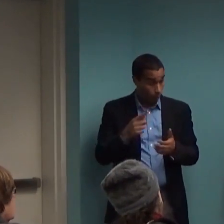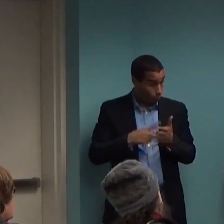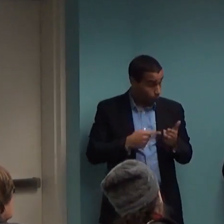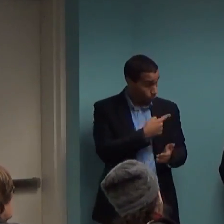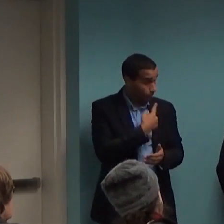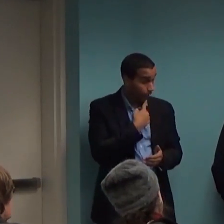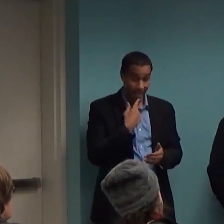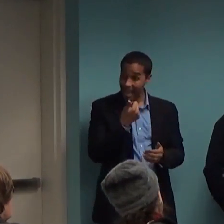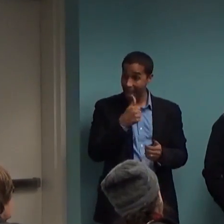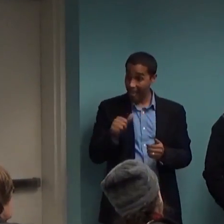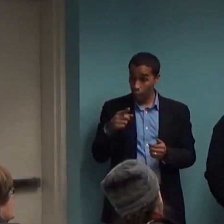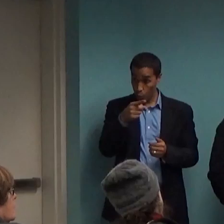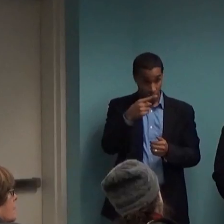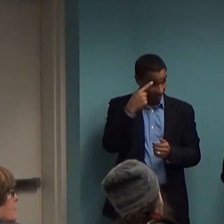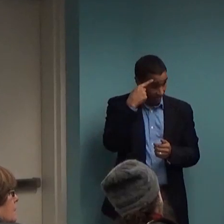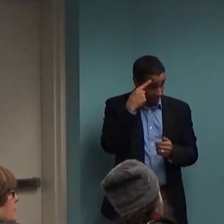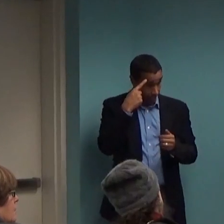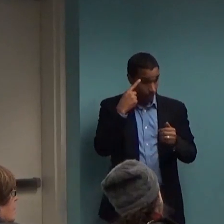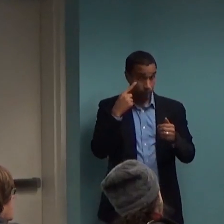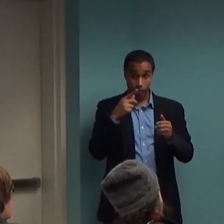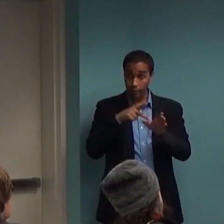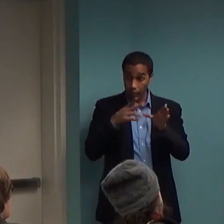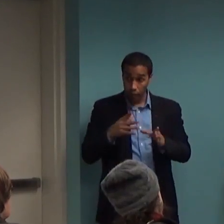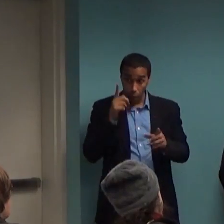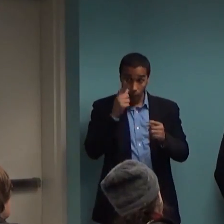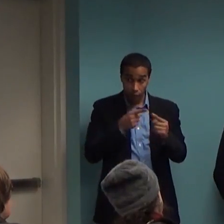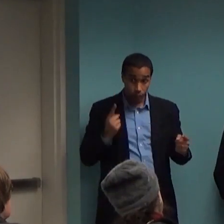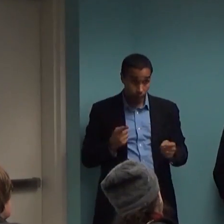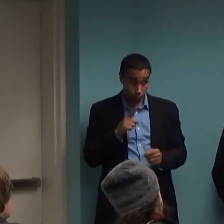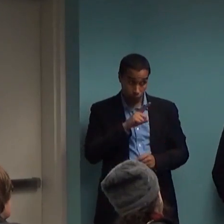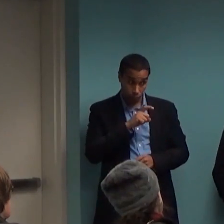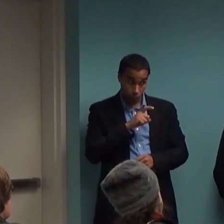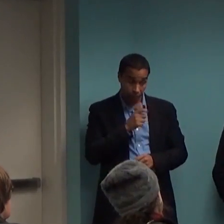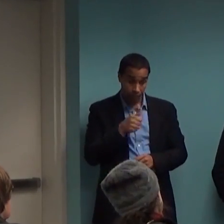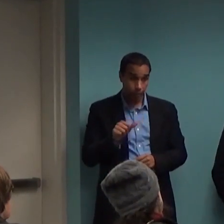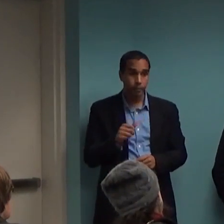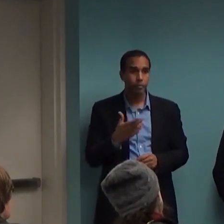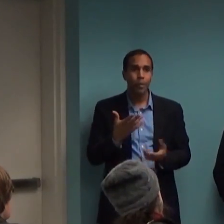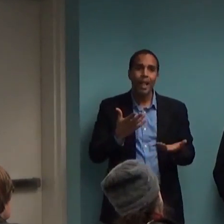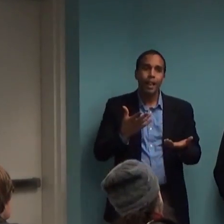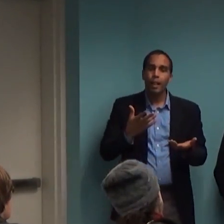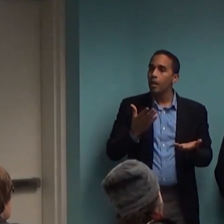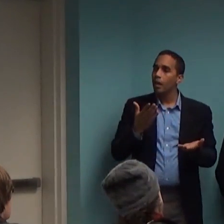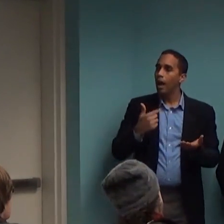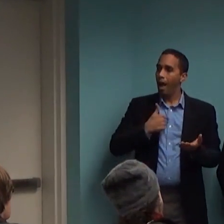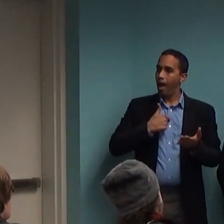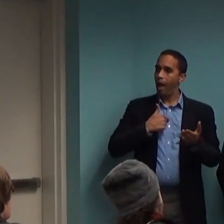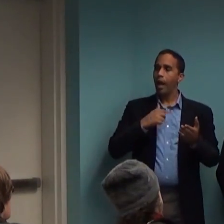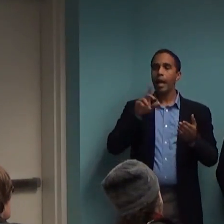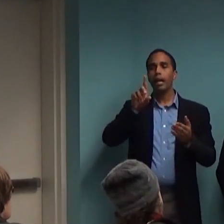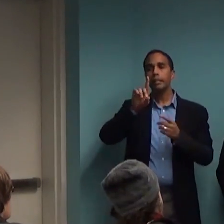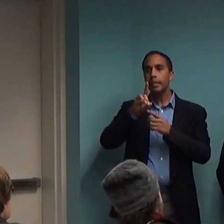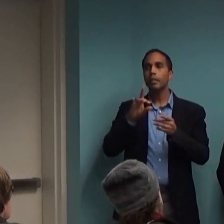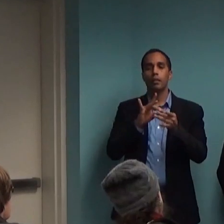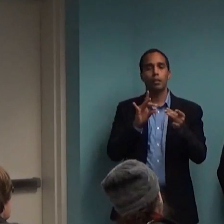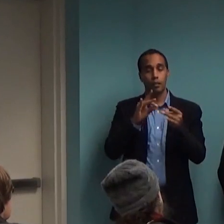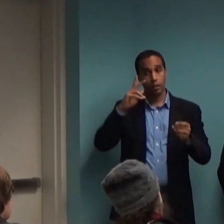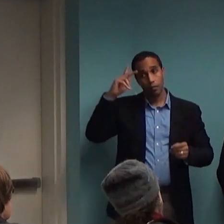So I think probably they would disagree with the philosophical statement that these are